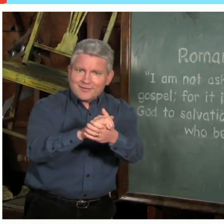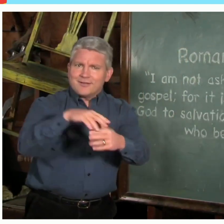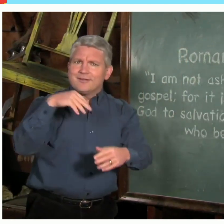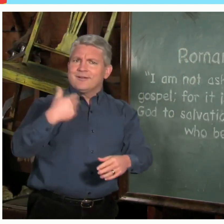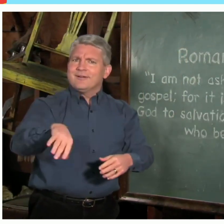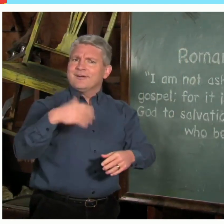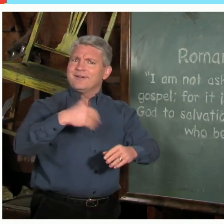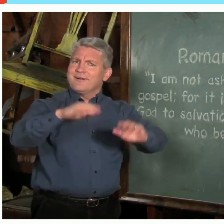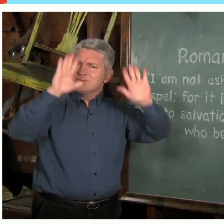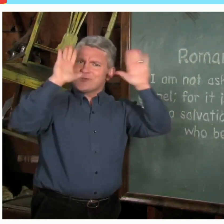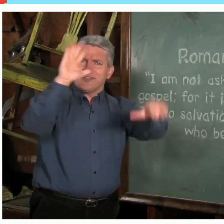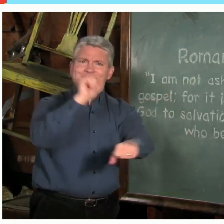Wow, great job.